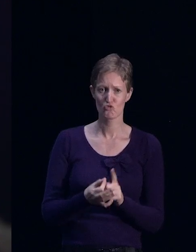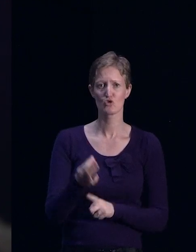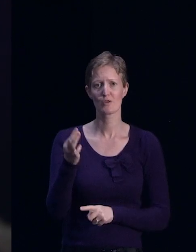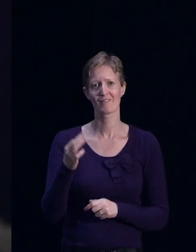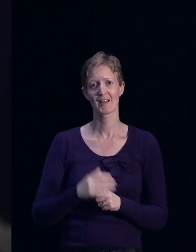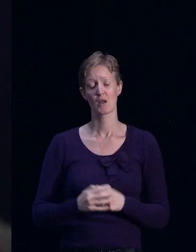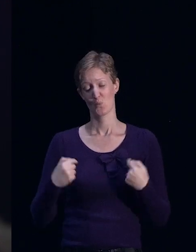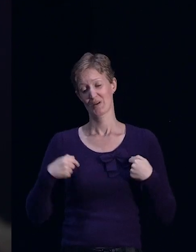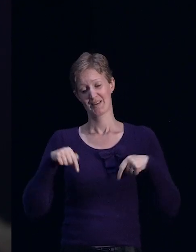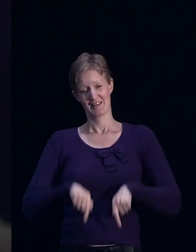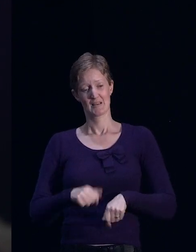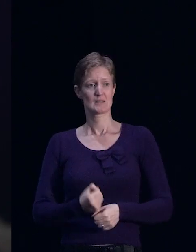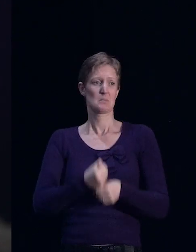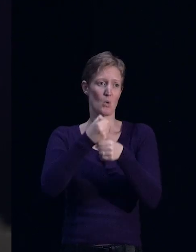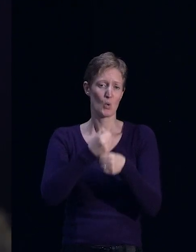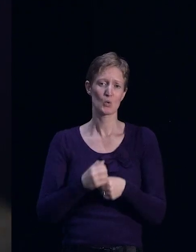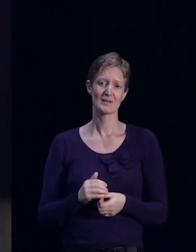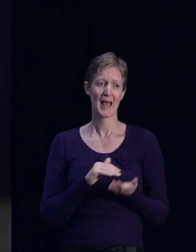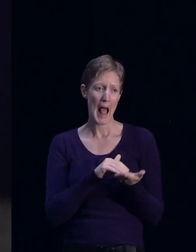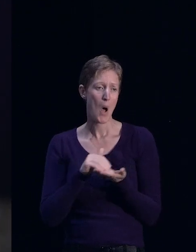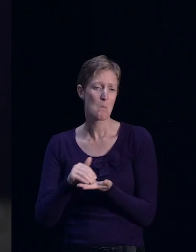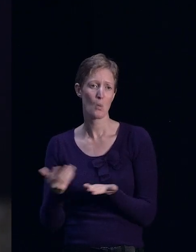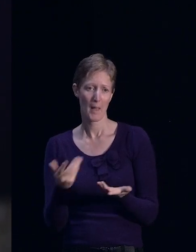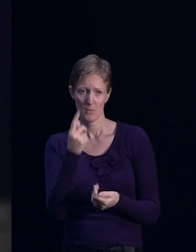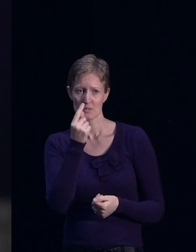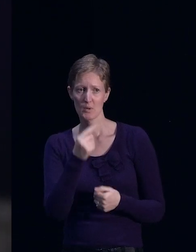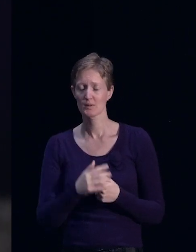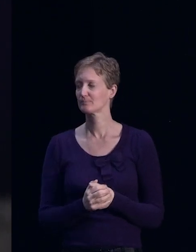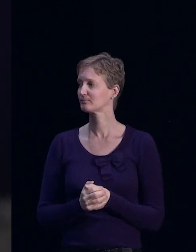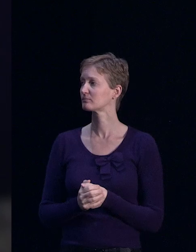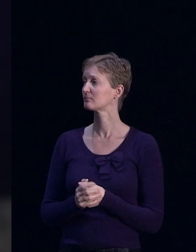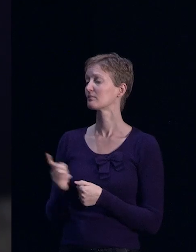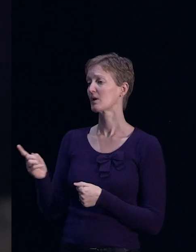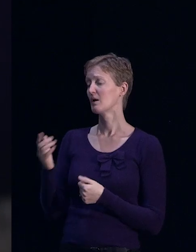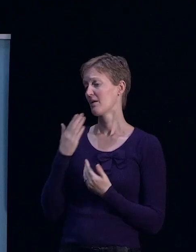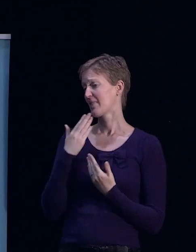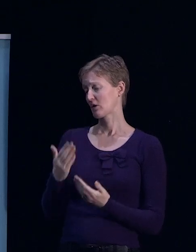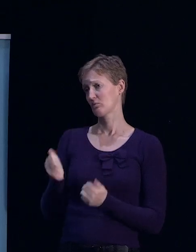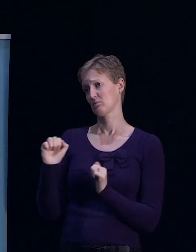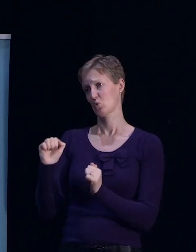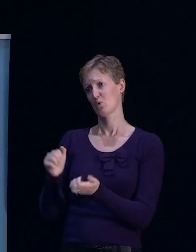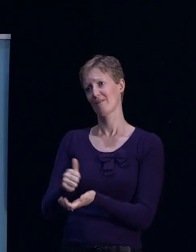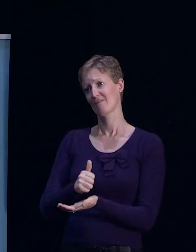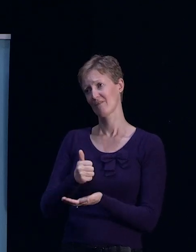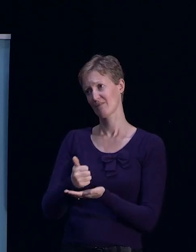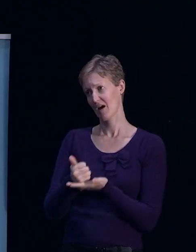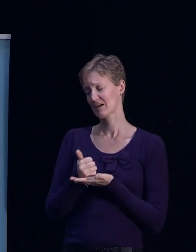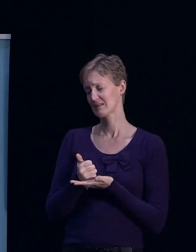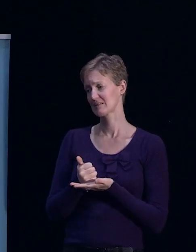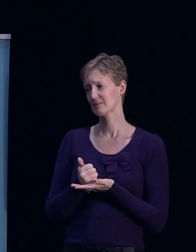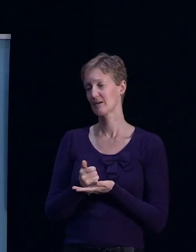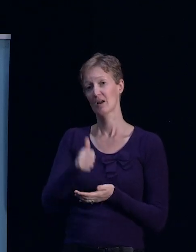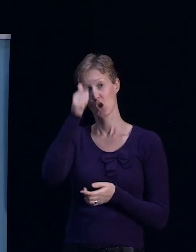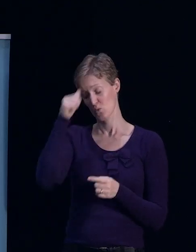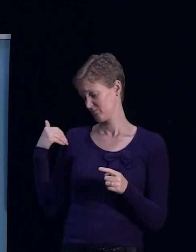definitely here to support and, and help out where we can. Look, I think that's fantastic advice. What, what I'd just like to say over the last two